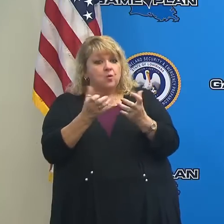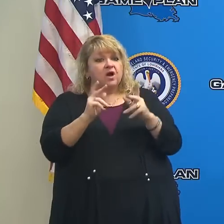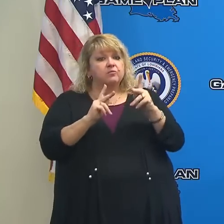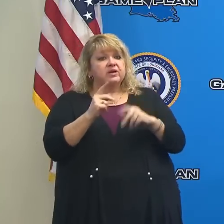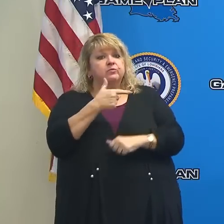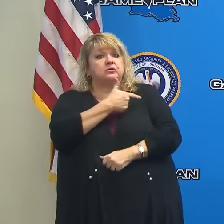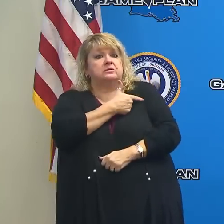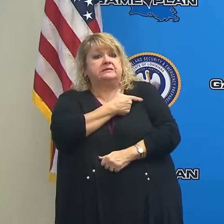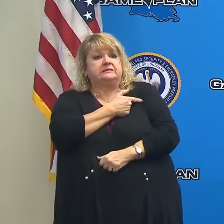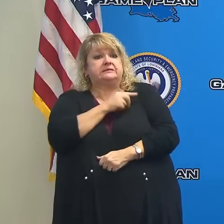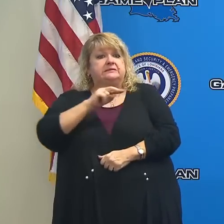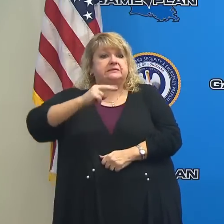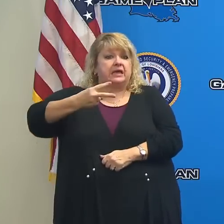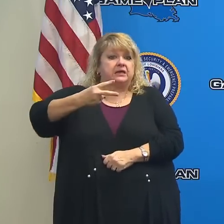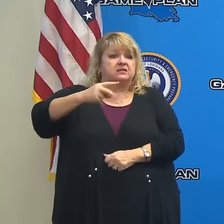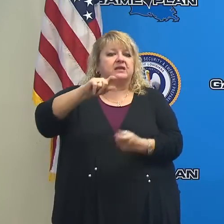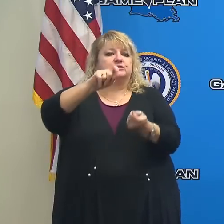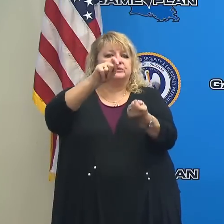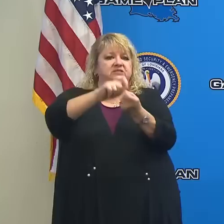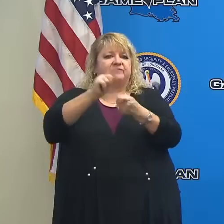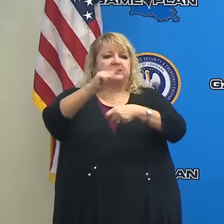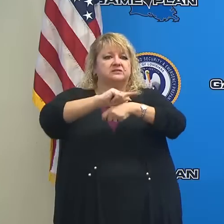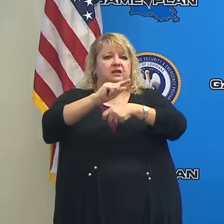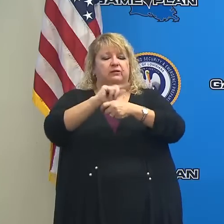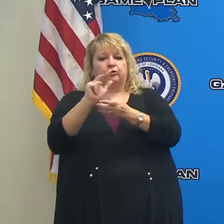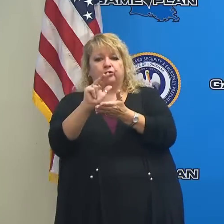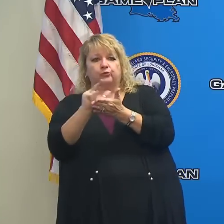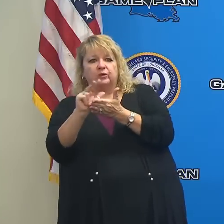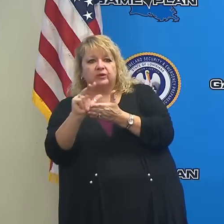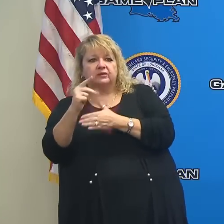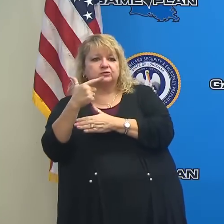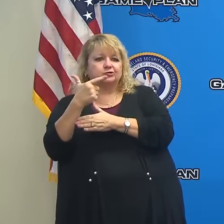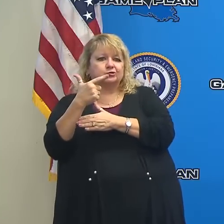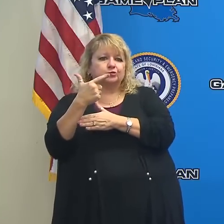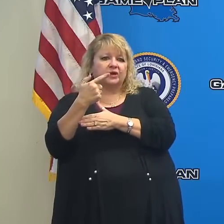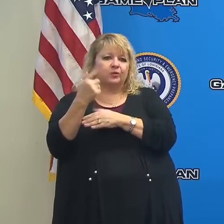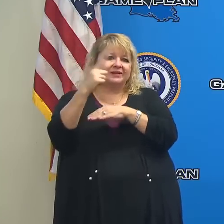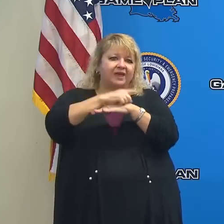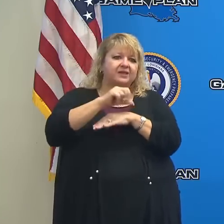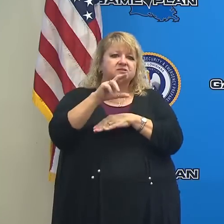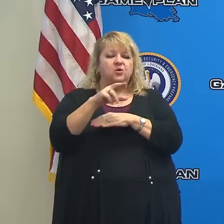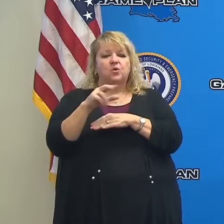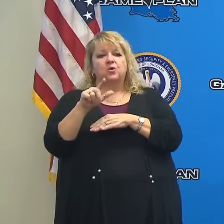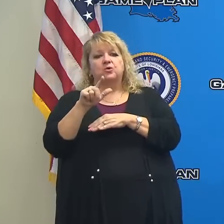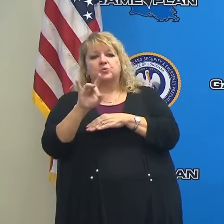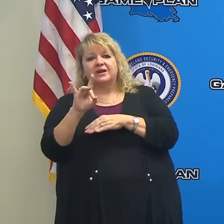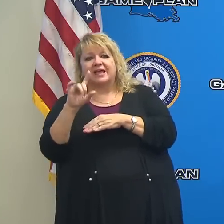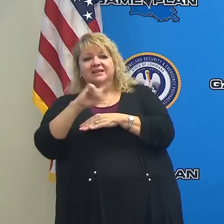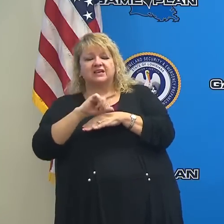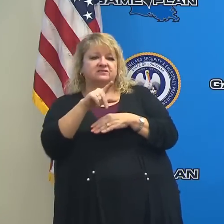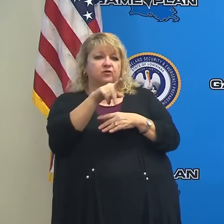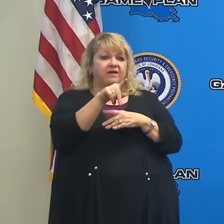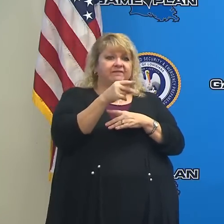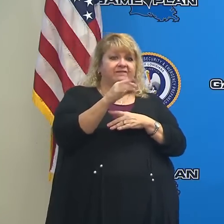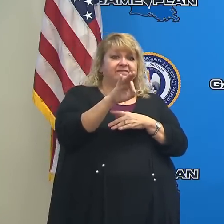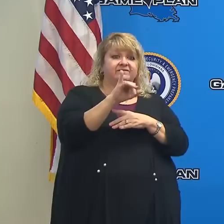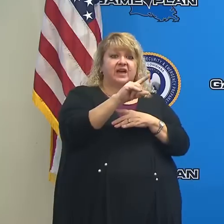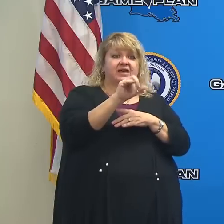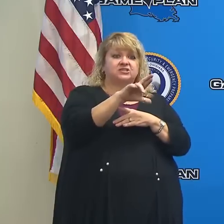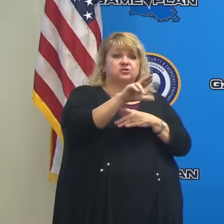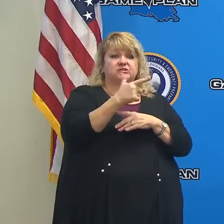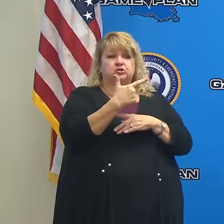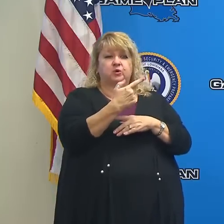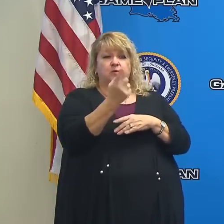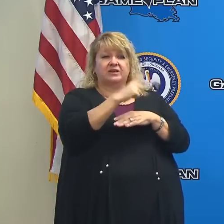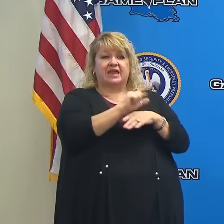on the specific date that they're supposed to, 21 days after the first for Pfizer, 28 days after the first for Moderna.